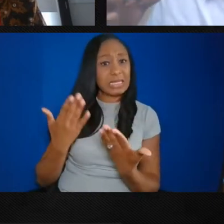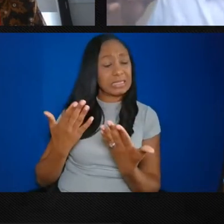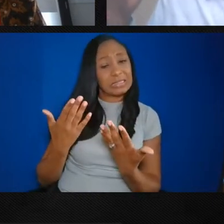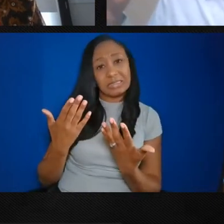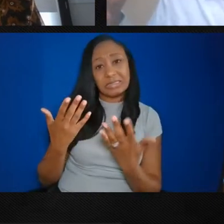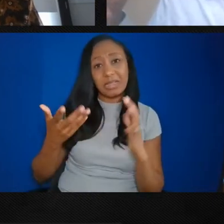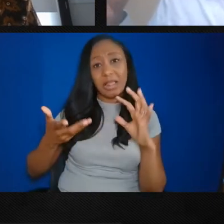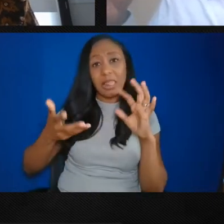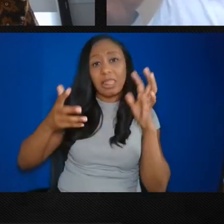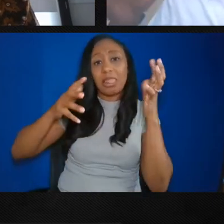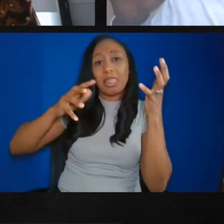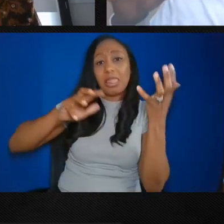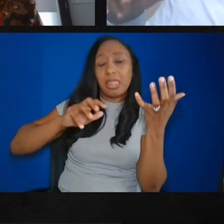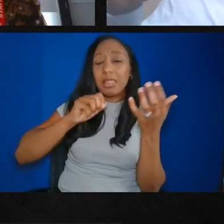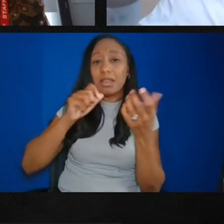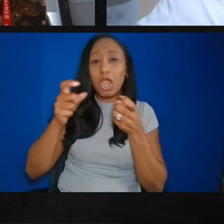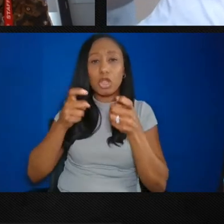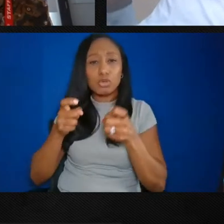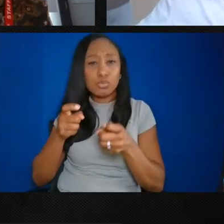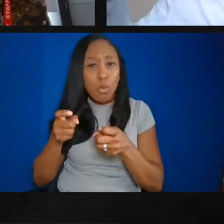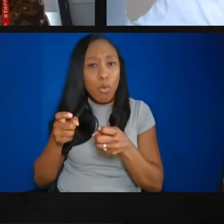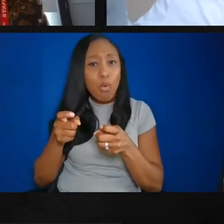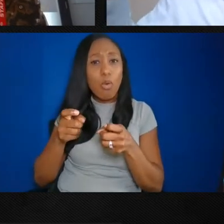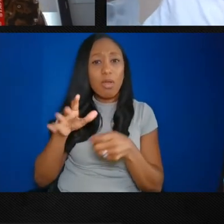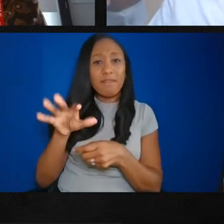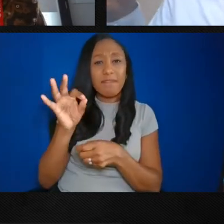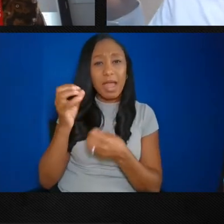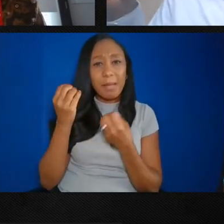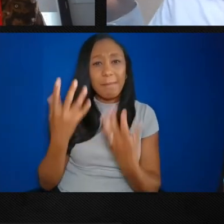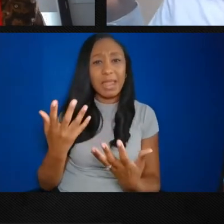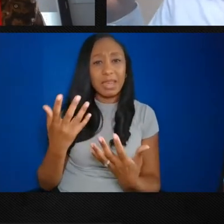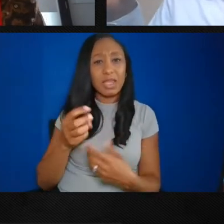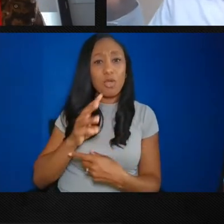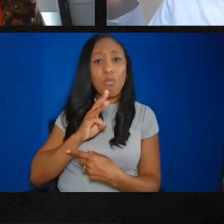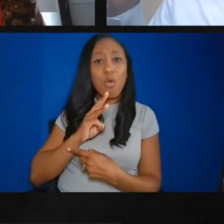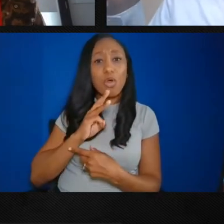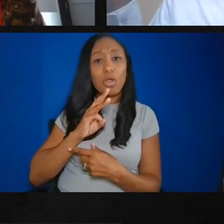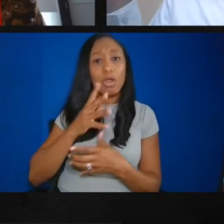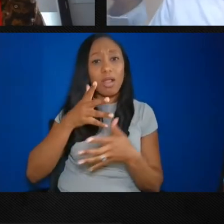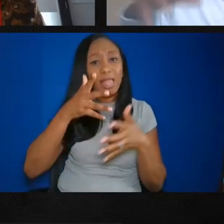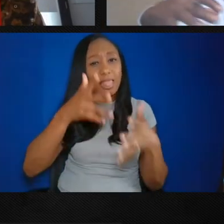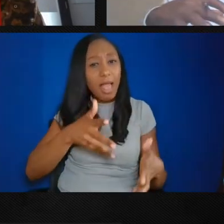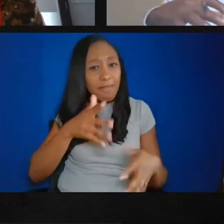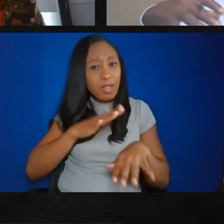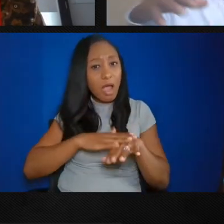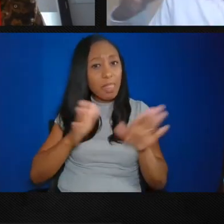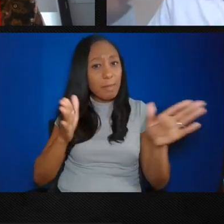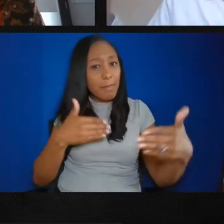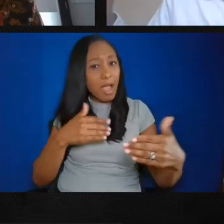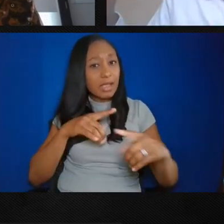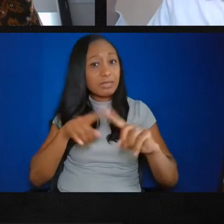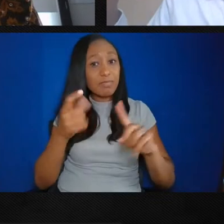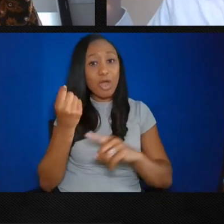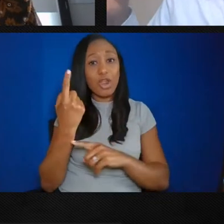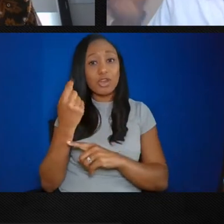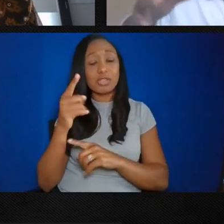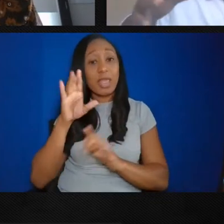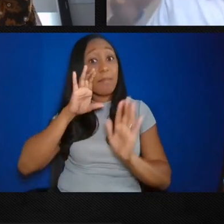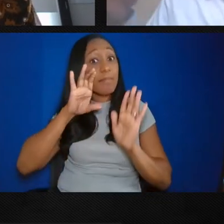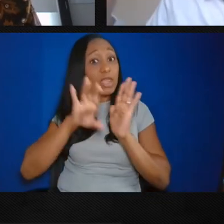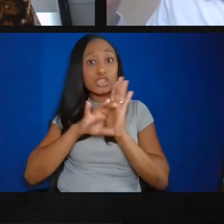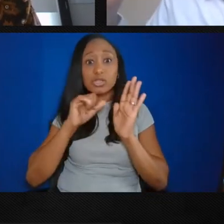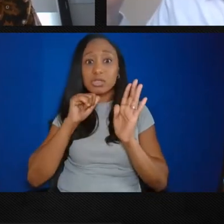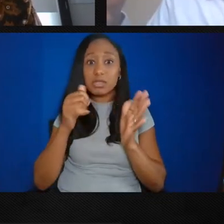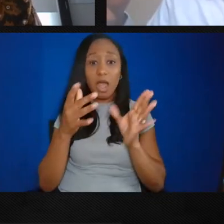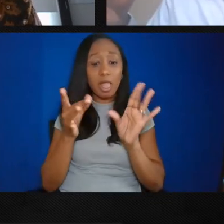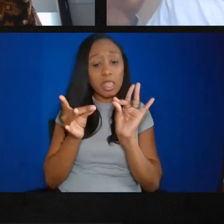controlled spaces. They found a few watermarks on the box, but the photographs didn't melt. They didn't